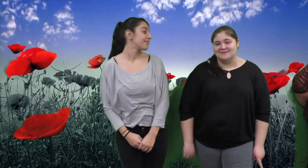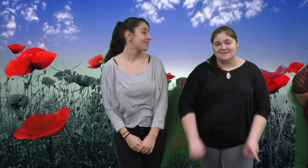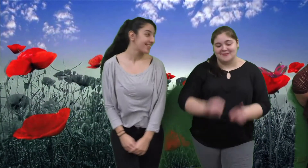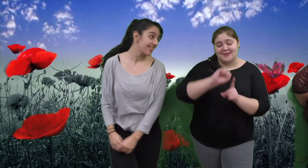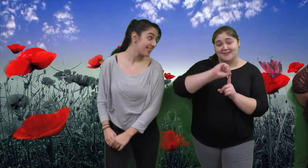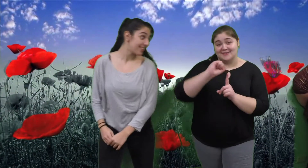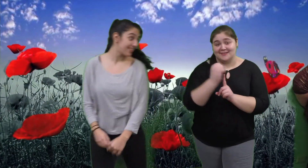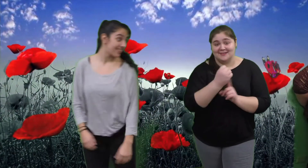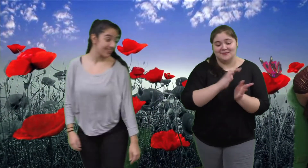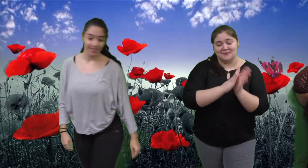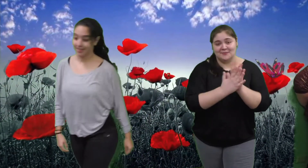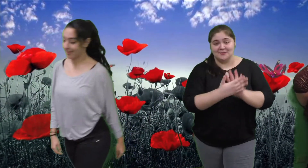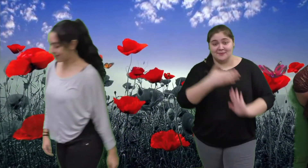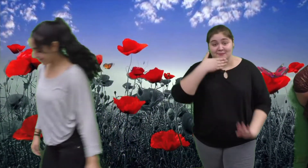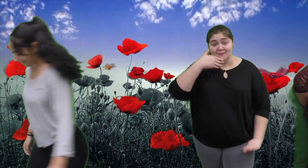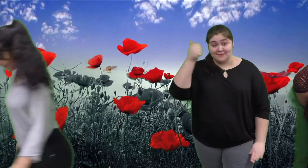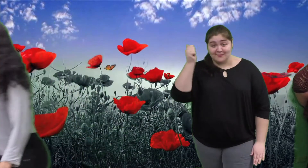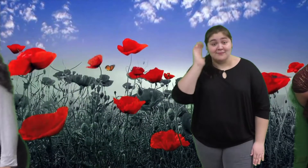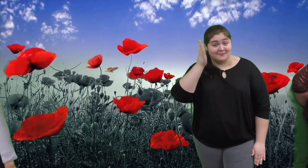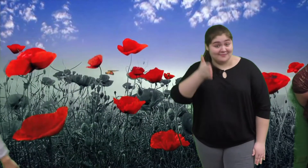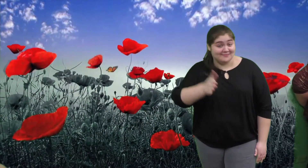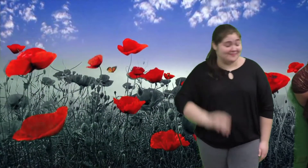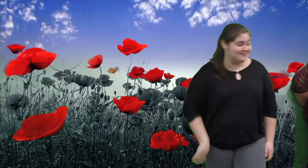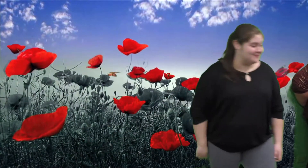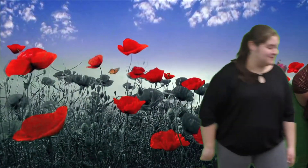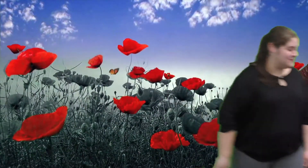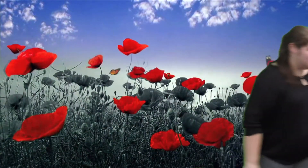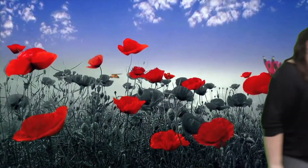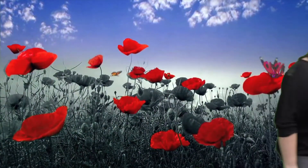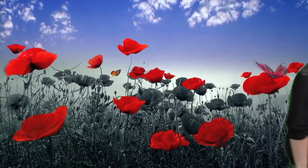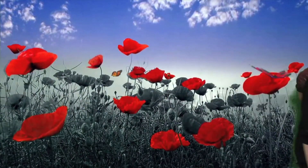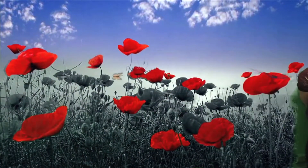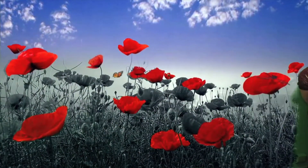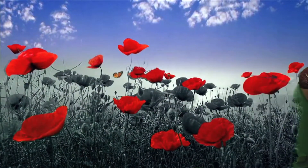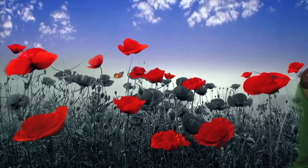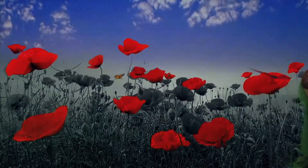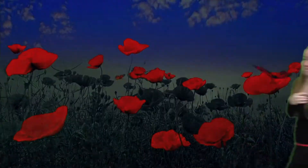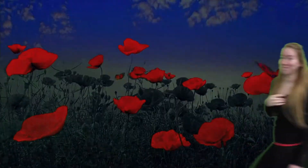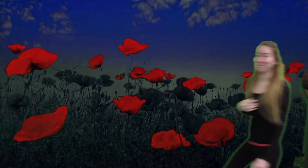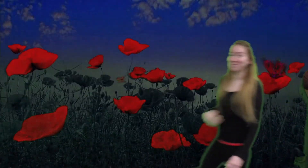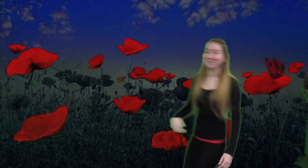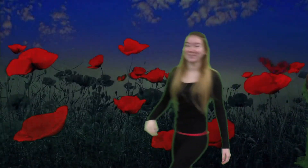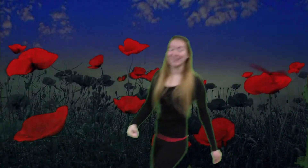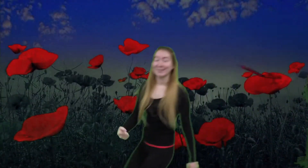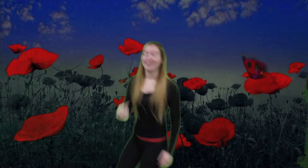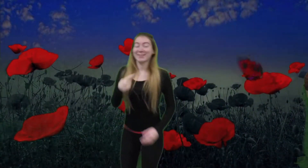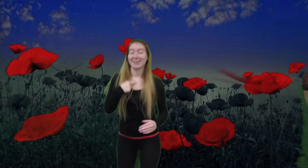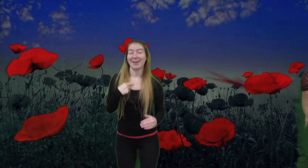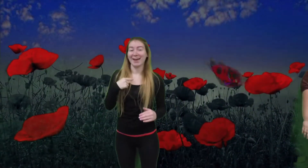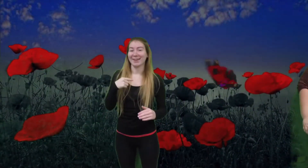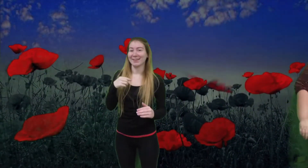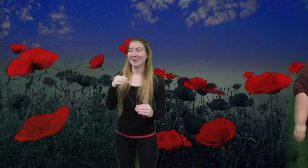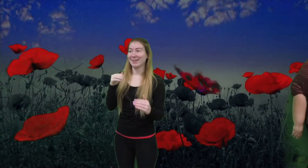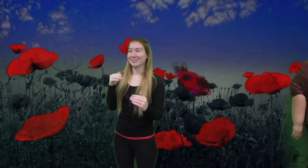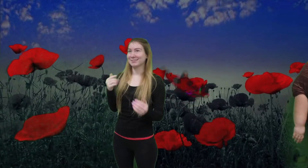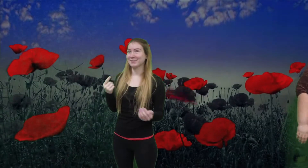Things are looking up Love is still the answer, I'm relying